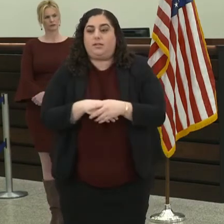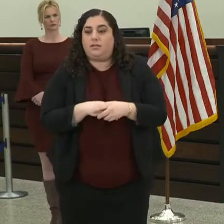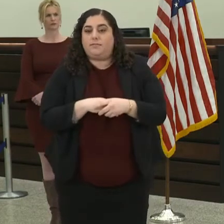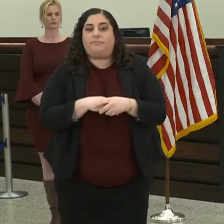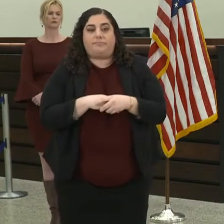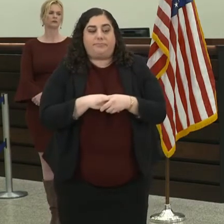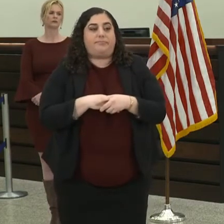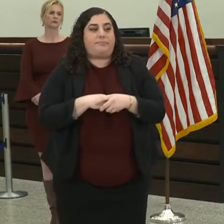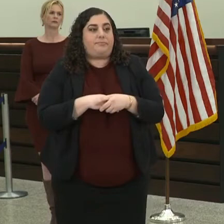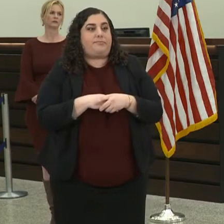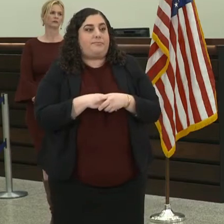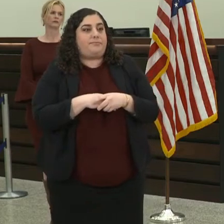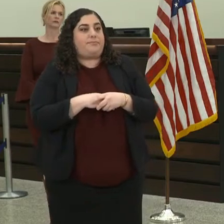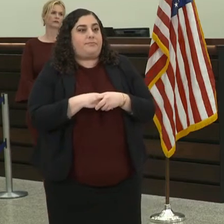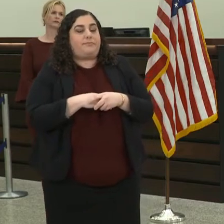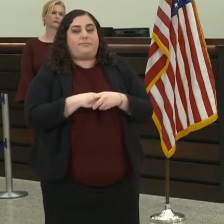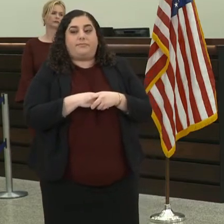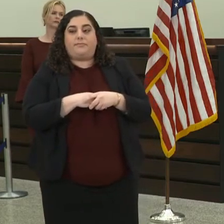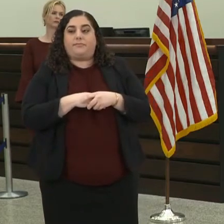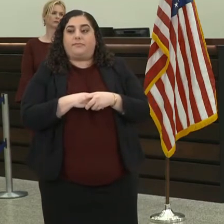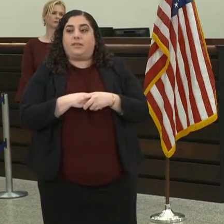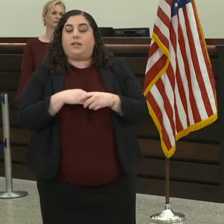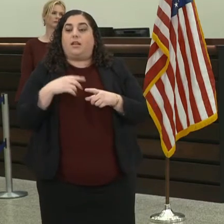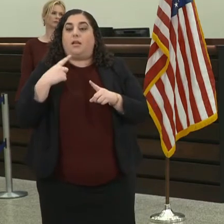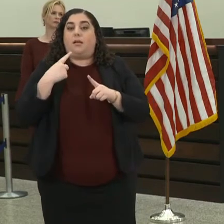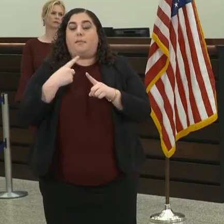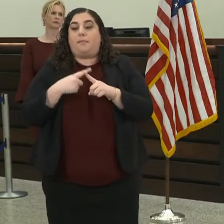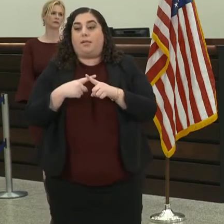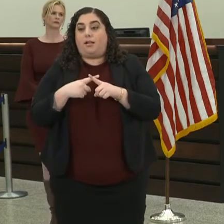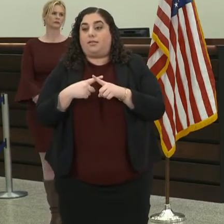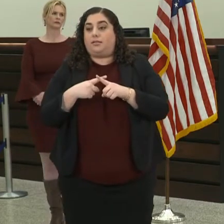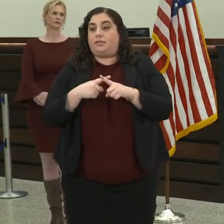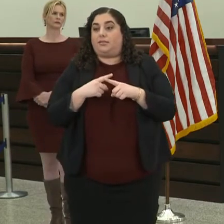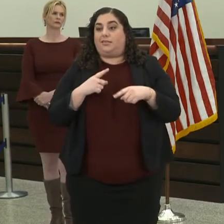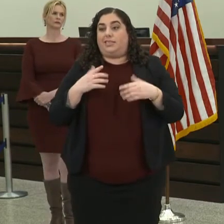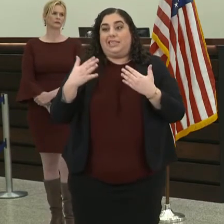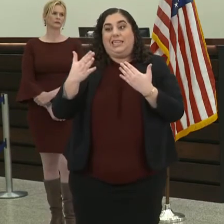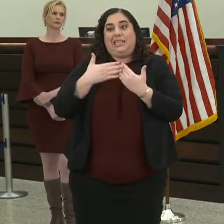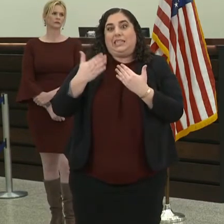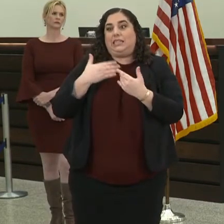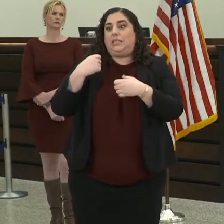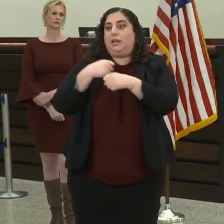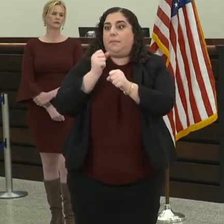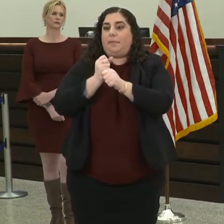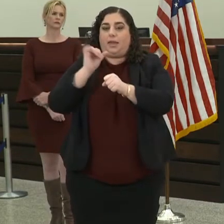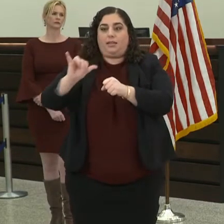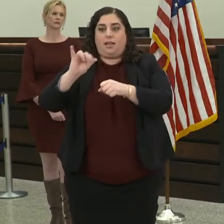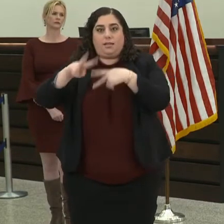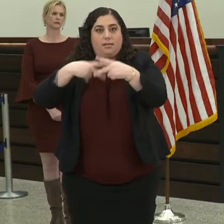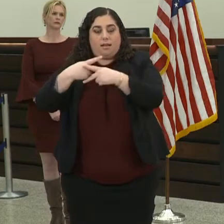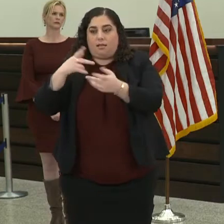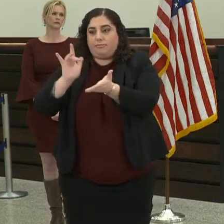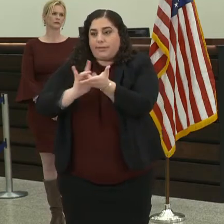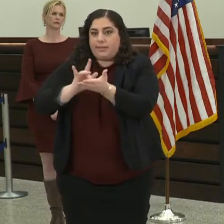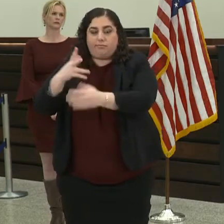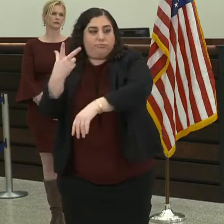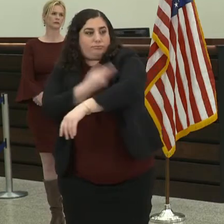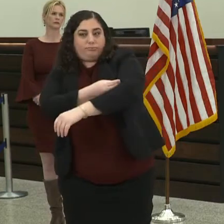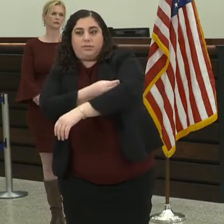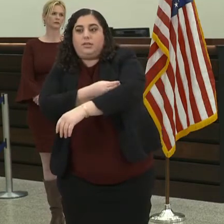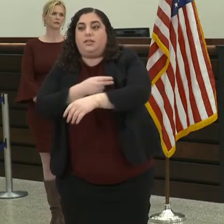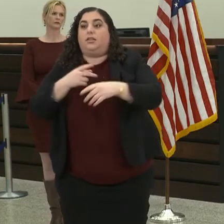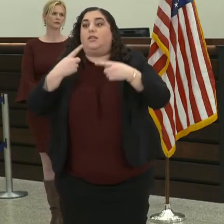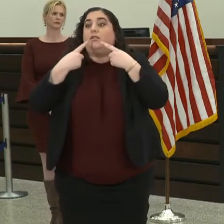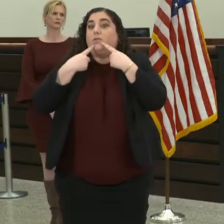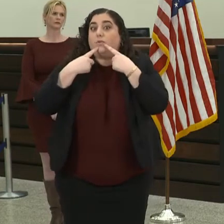the fact that it's readily or easily manufactured and it works at such an extraordinarily